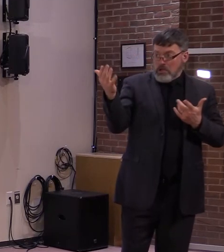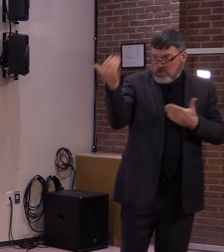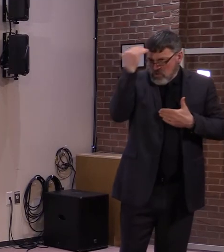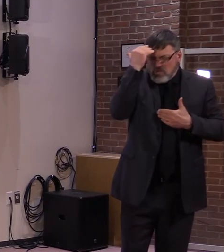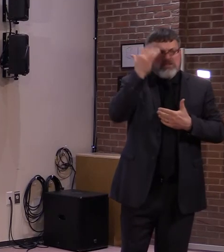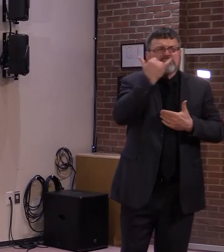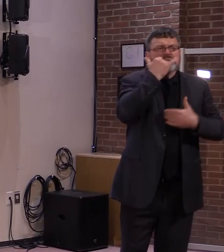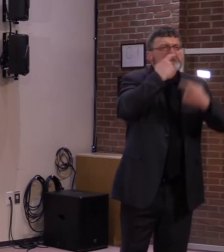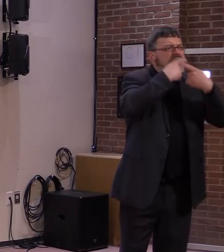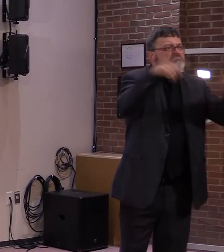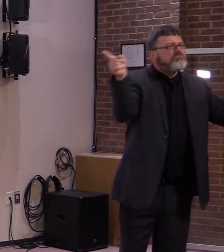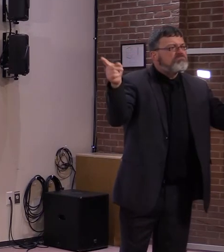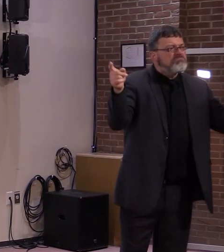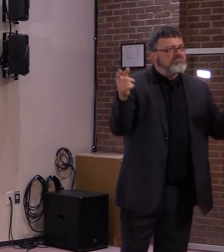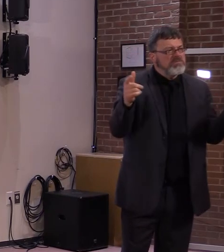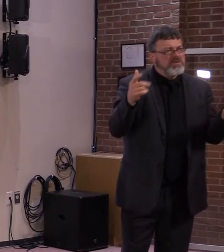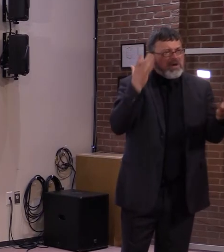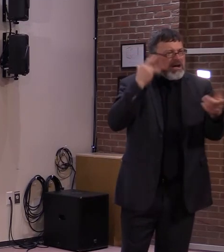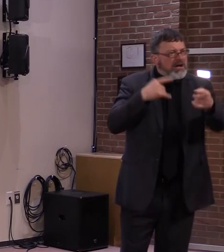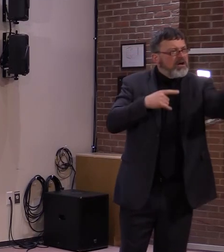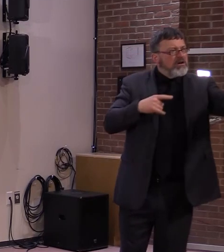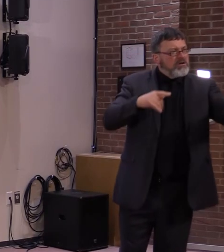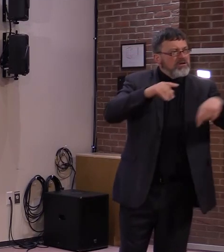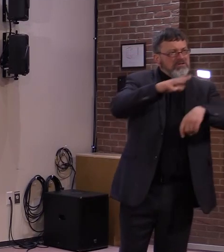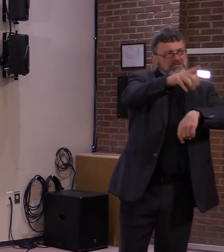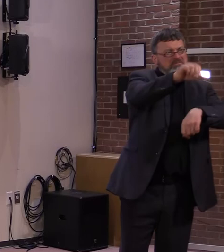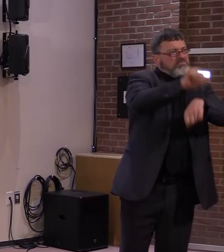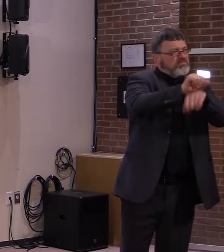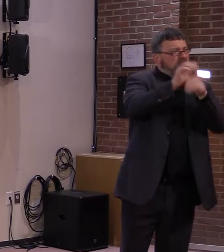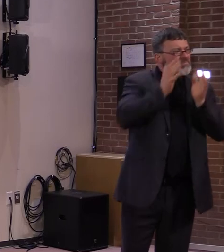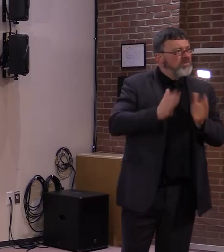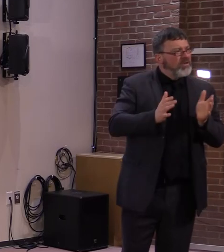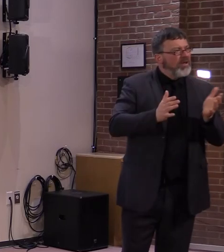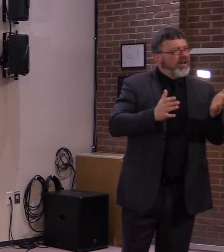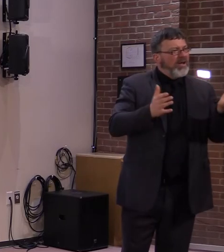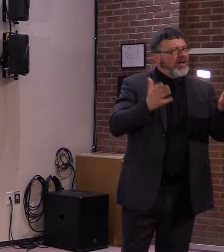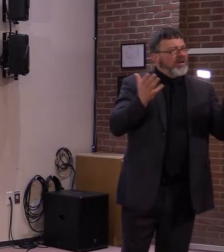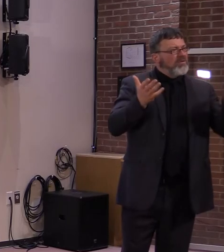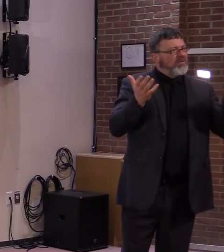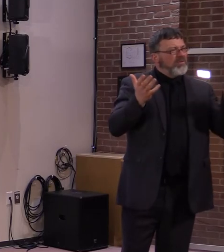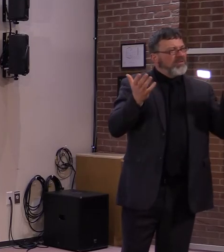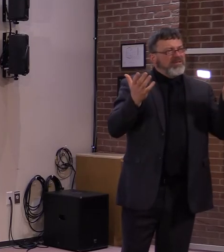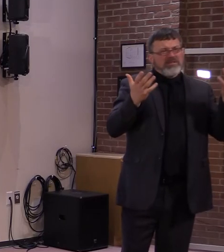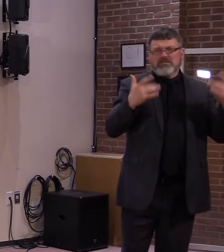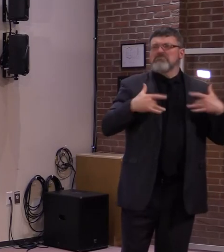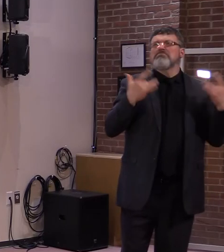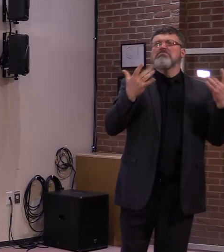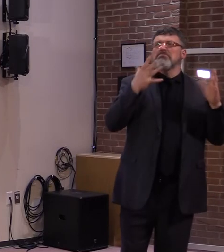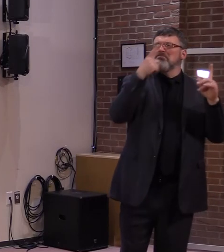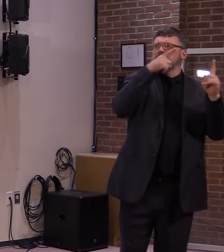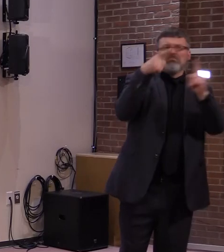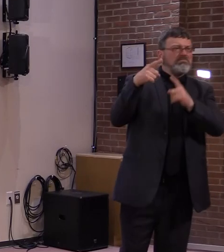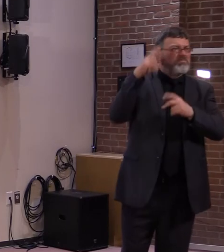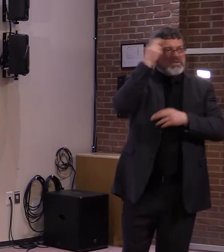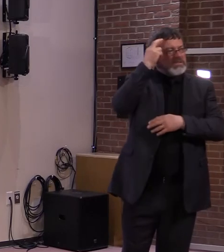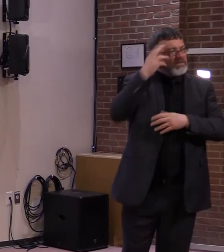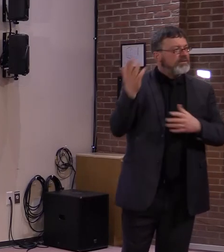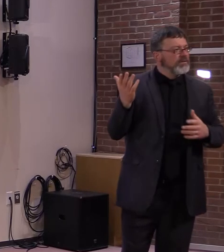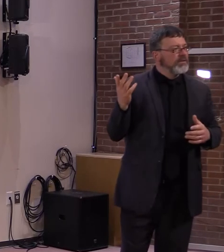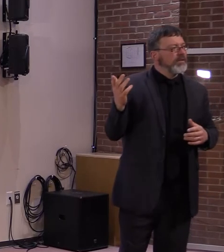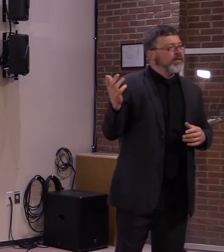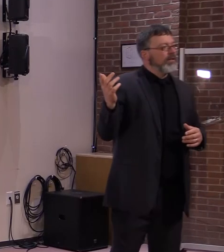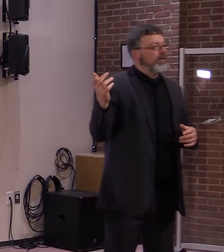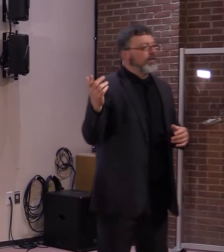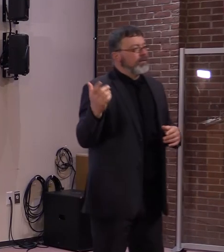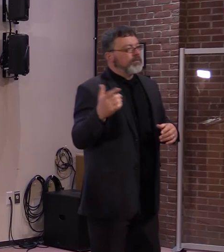base? Was other financial issues you can disclose? Yeah, from my standpoint, I can only